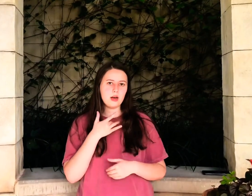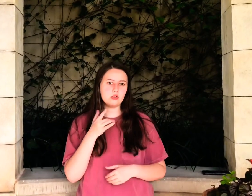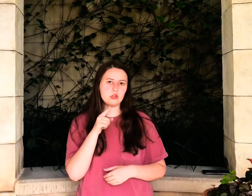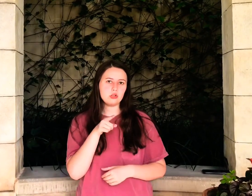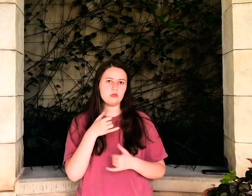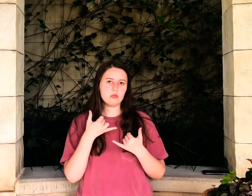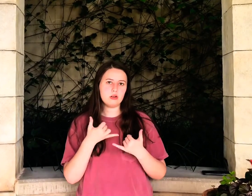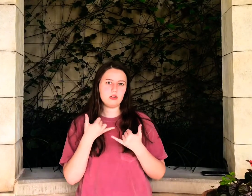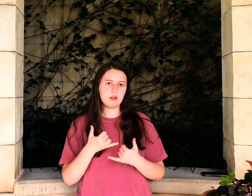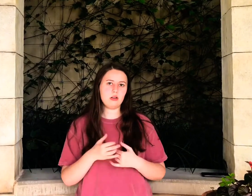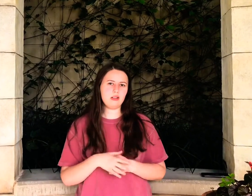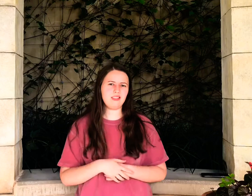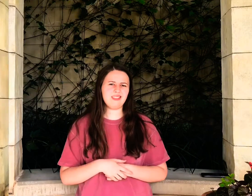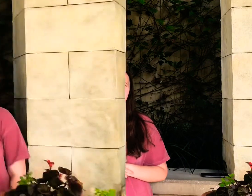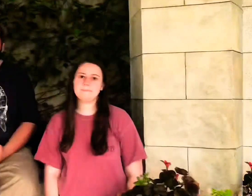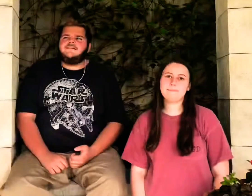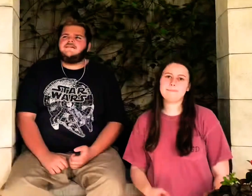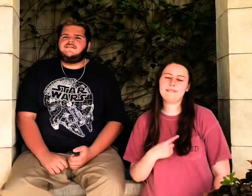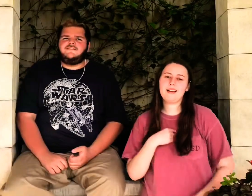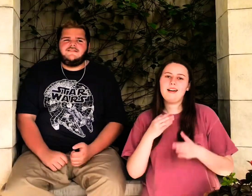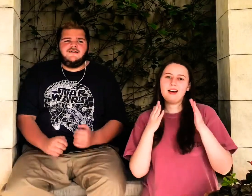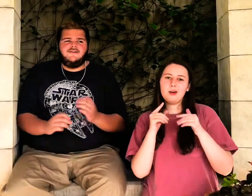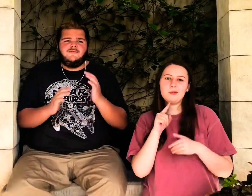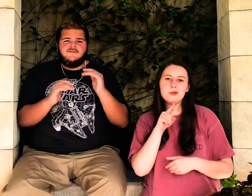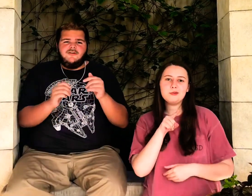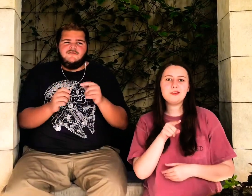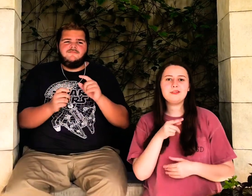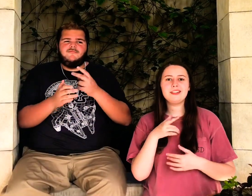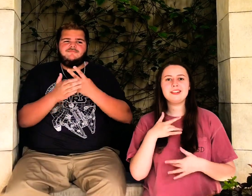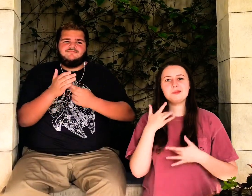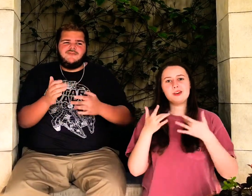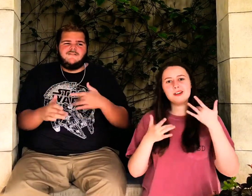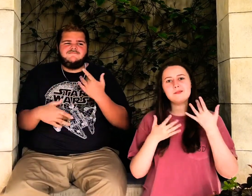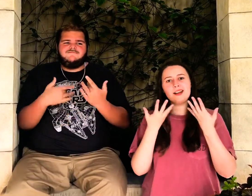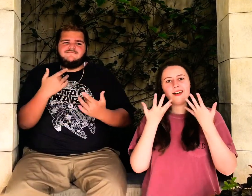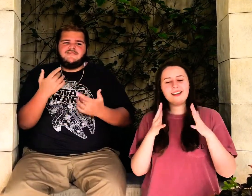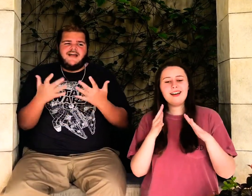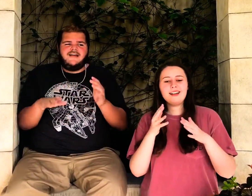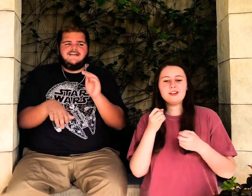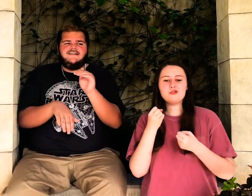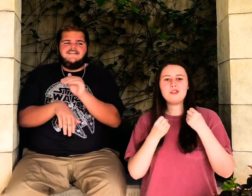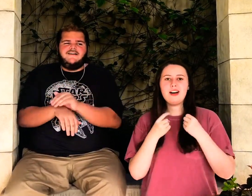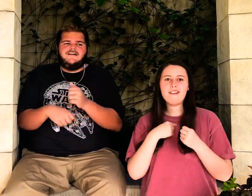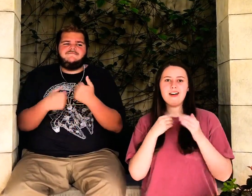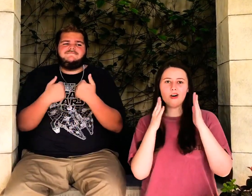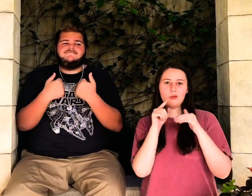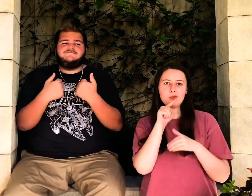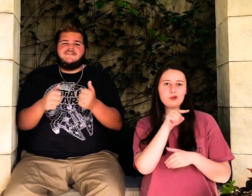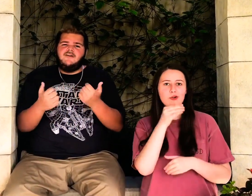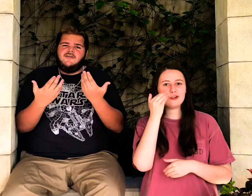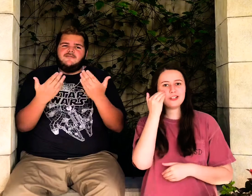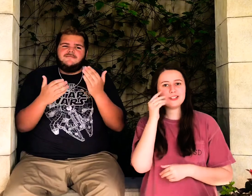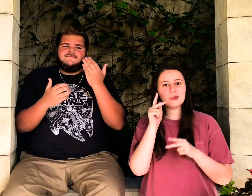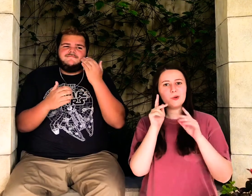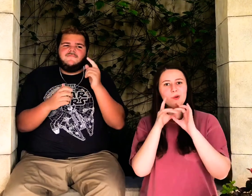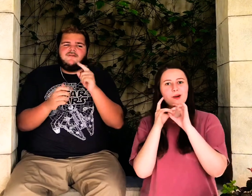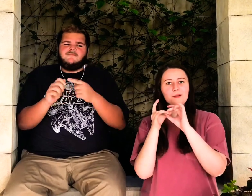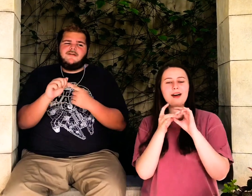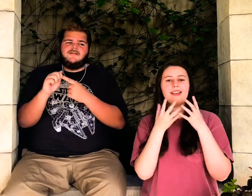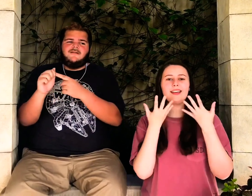about you right now I hope you're both feeling sparks by the end of the drive I hope you know she's